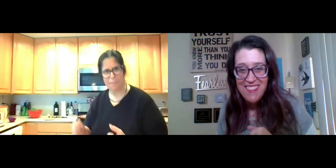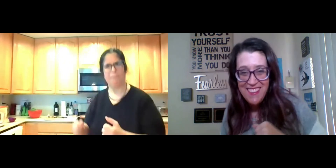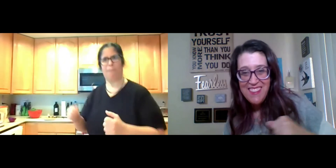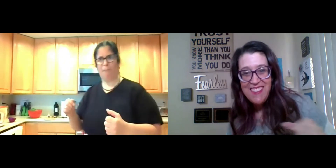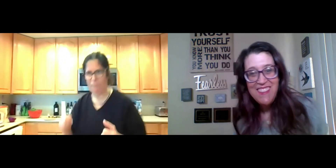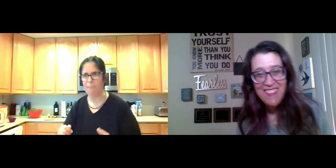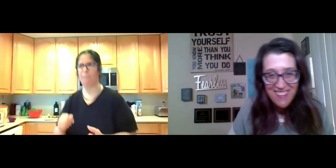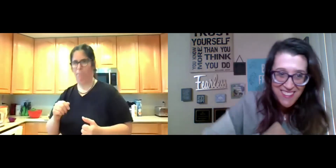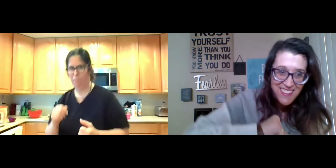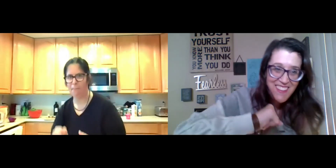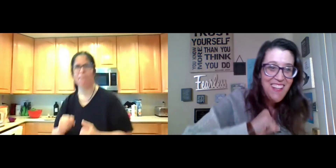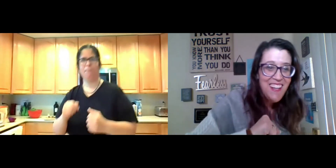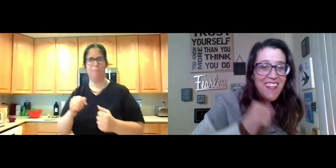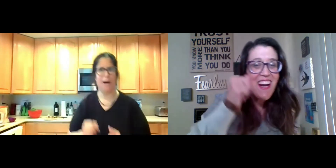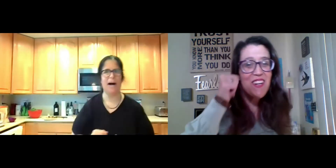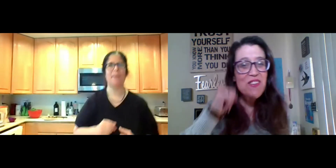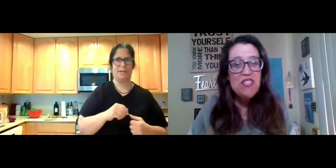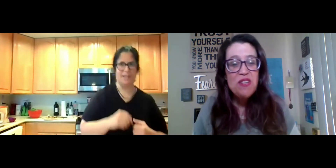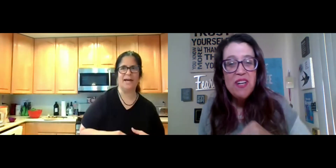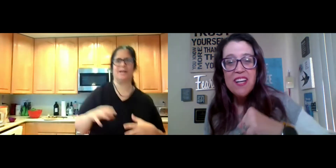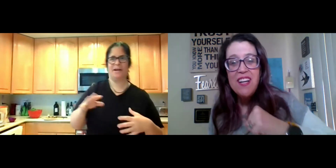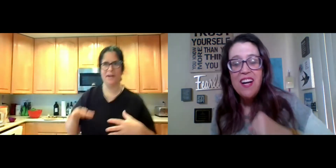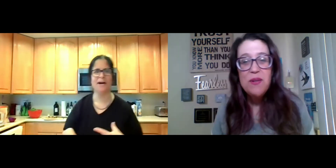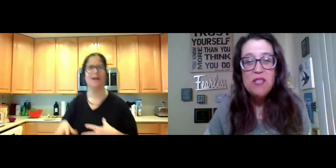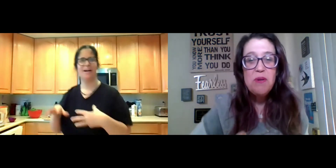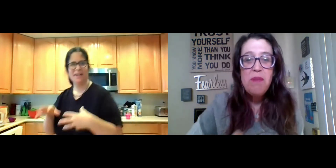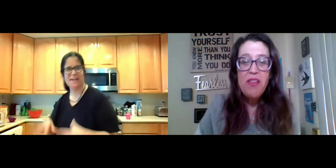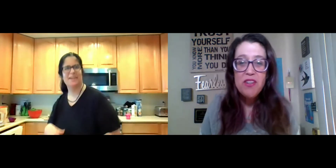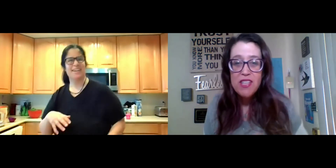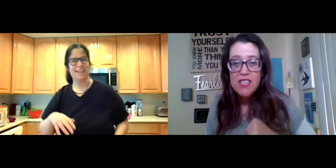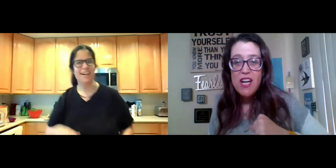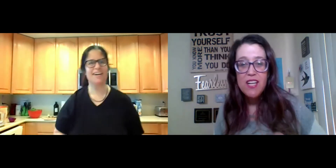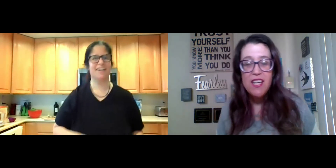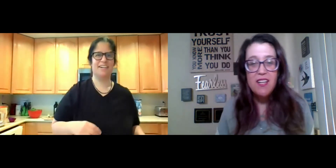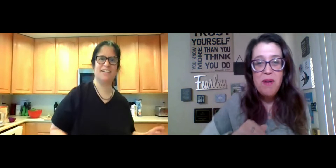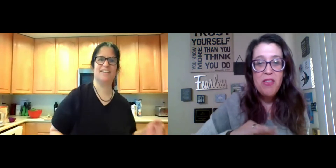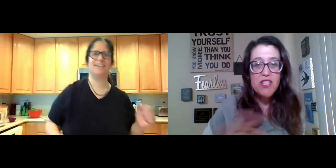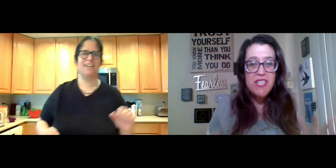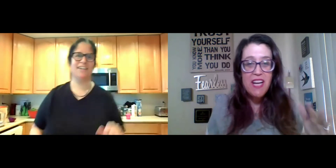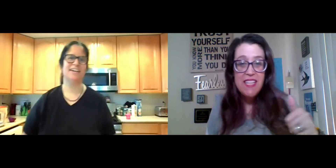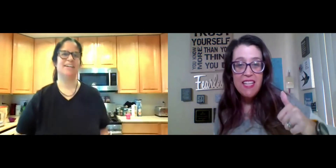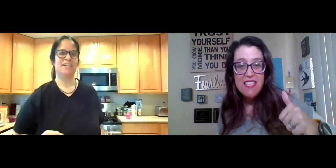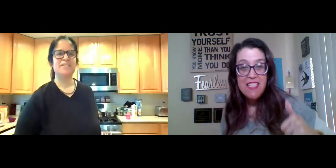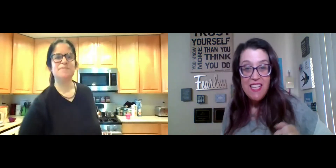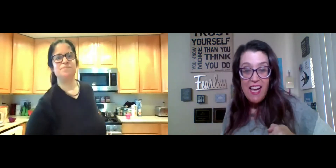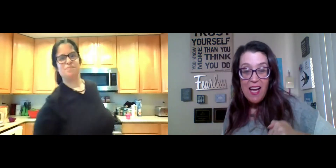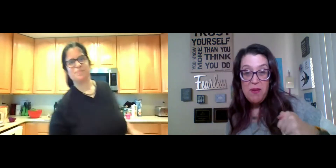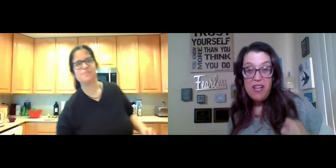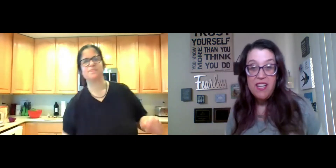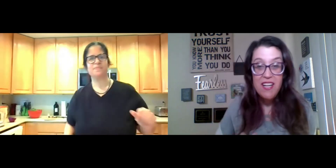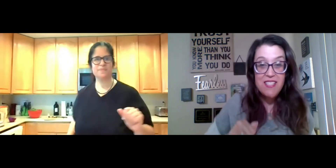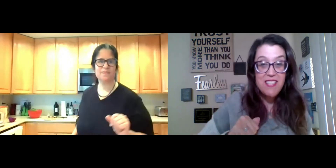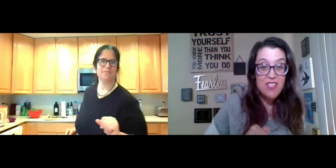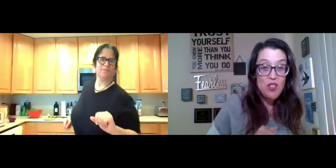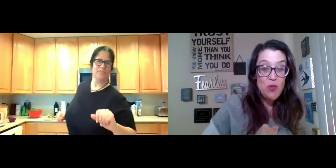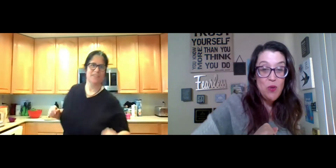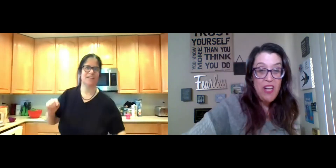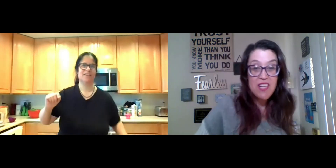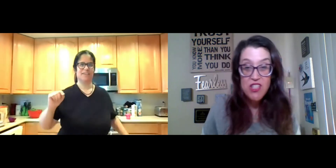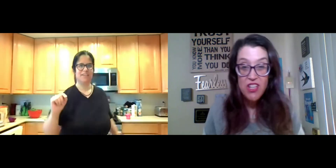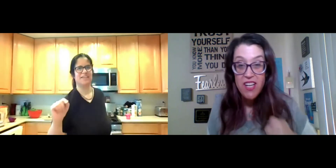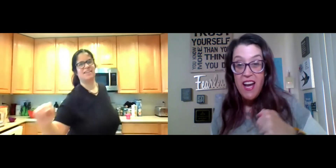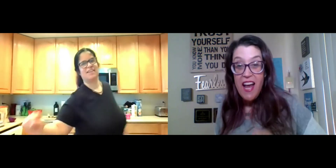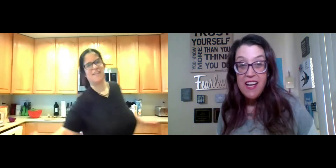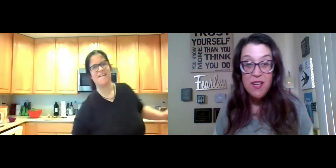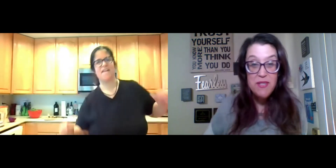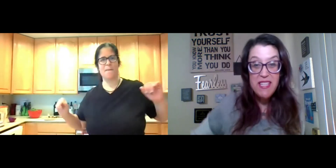he's like, yeah, I went to a, I went to a mother, daughter, uh, mother, son dance at my son's school